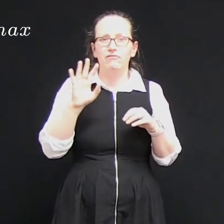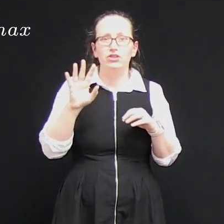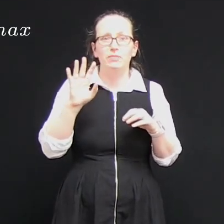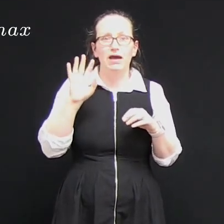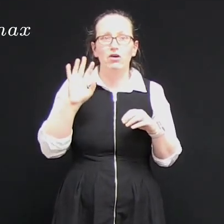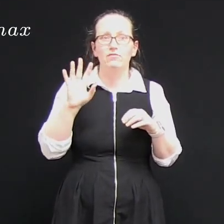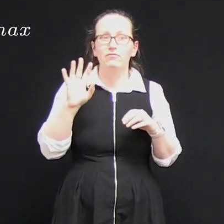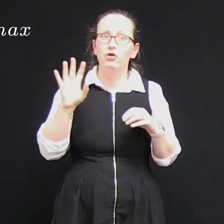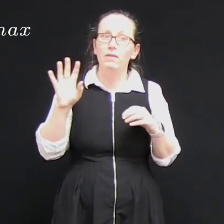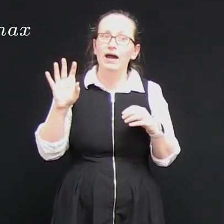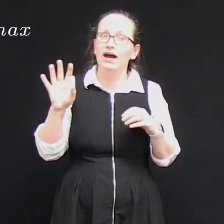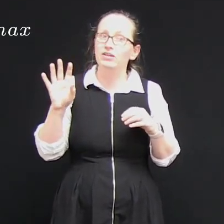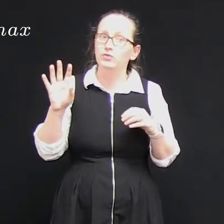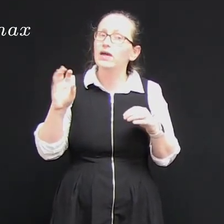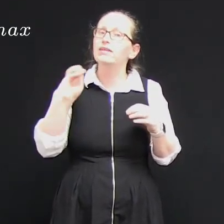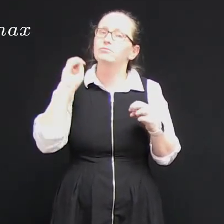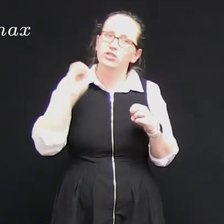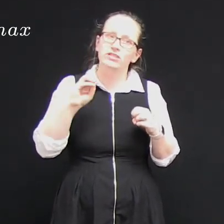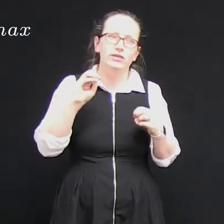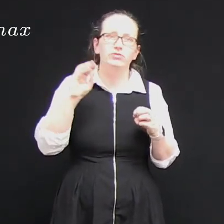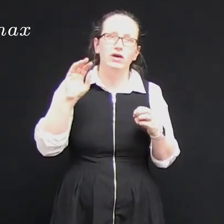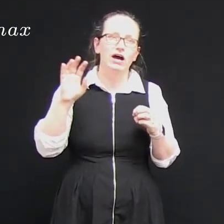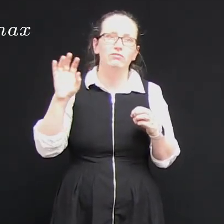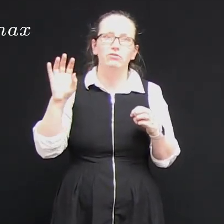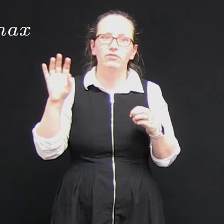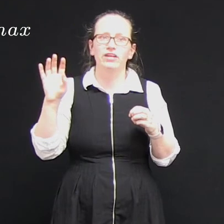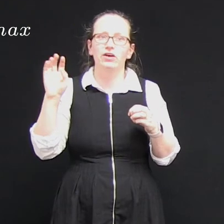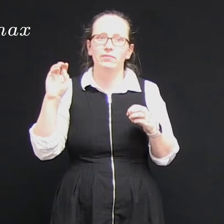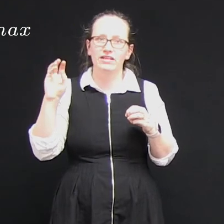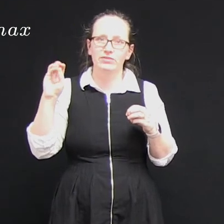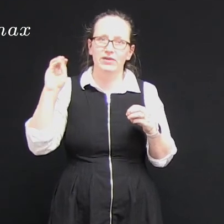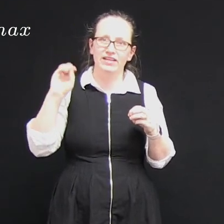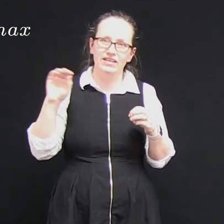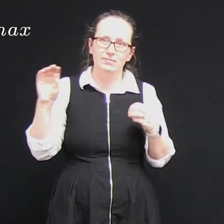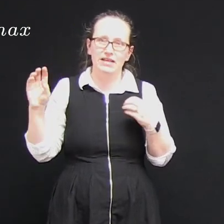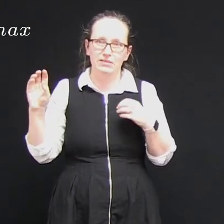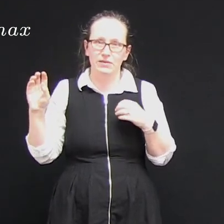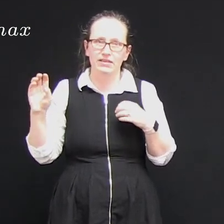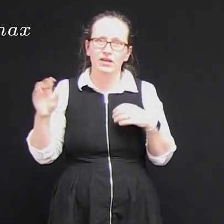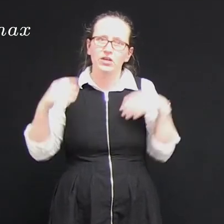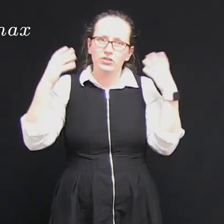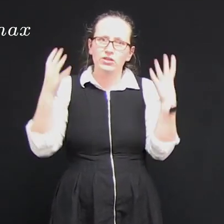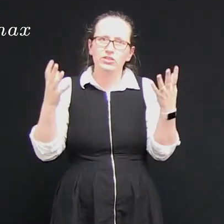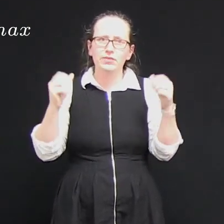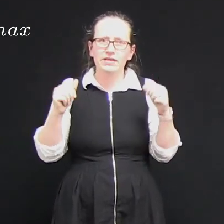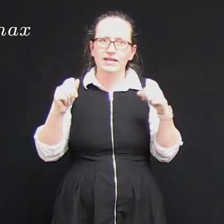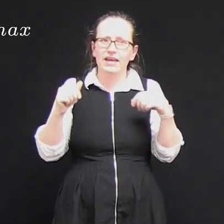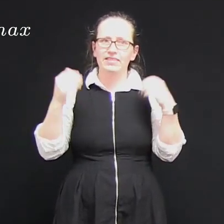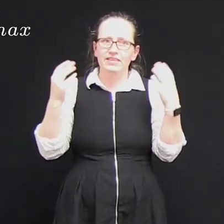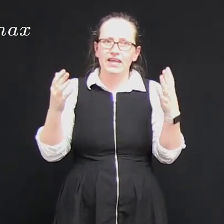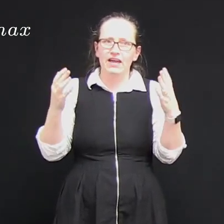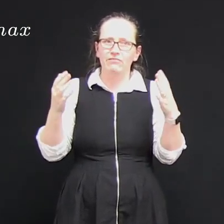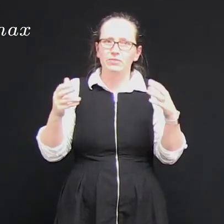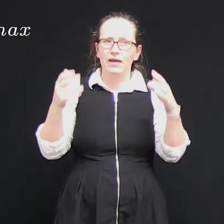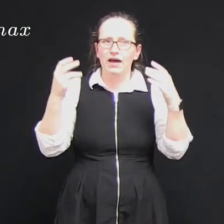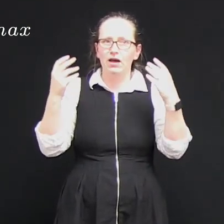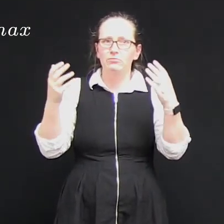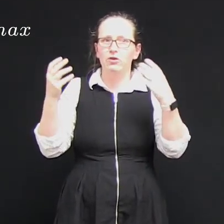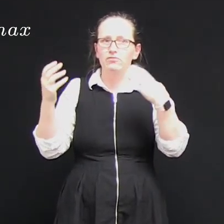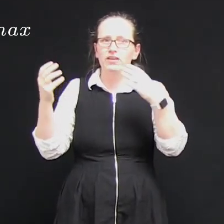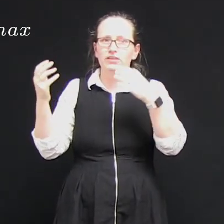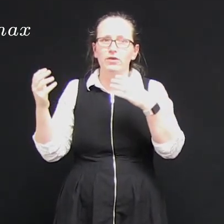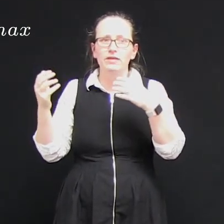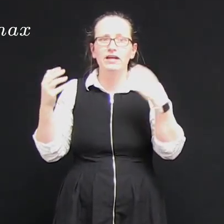equal to the average power over 4 pi r squared which is equal to a half rho v omega squared s max squared so assuming again that the average